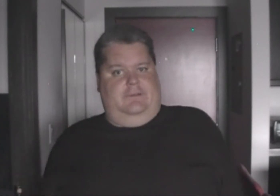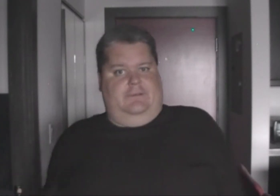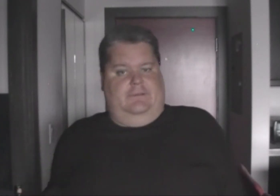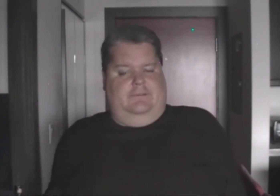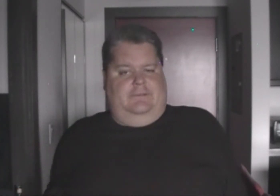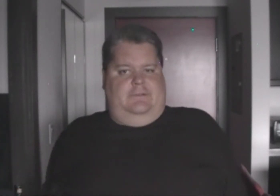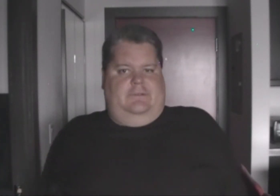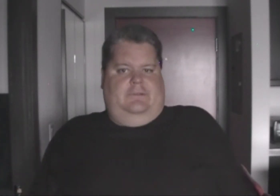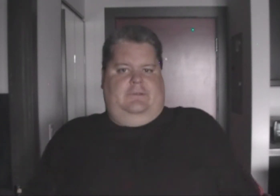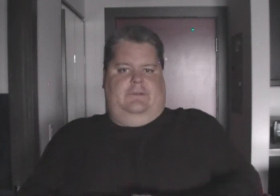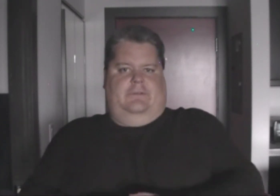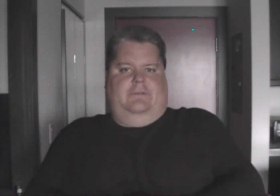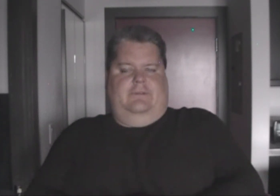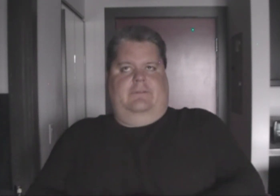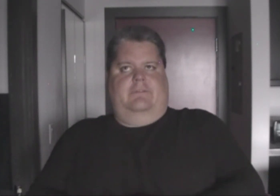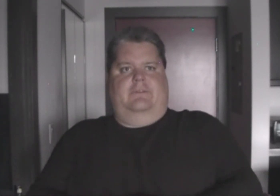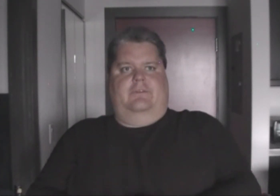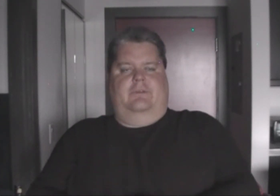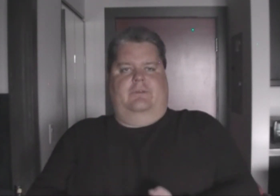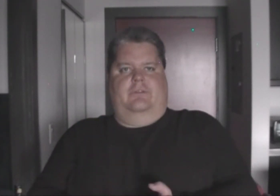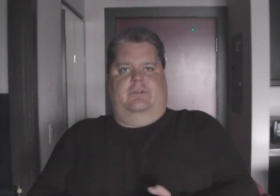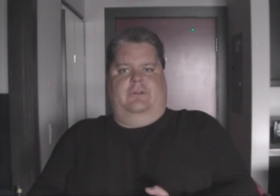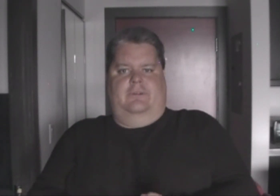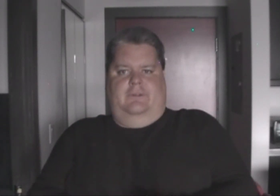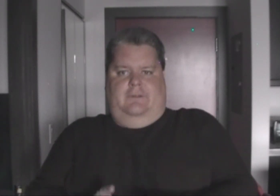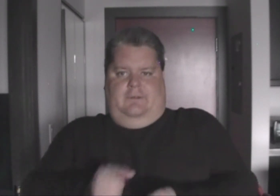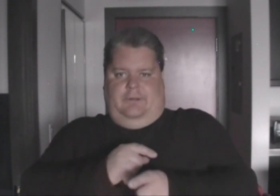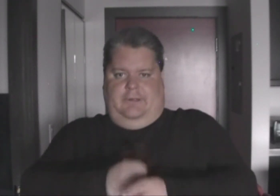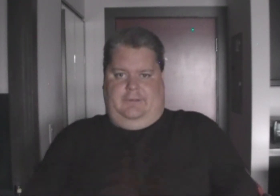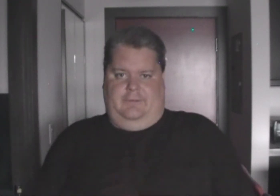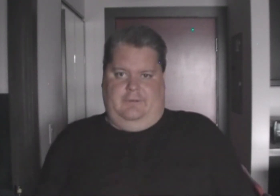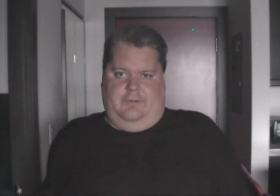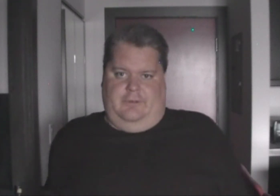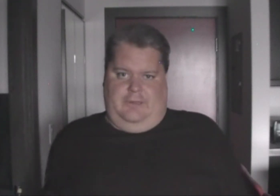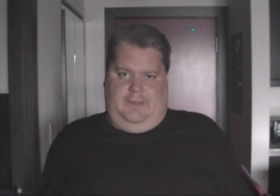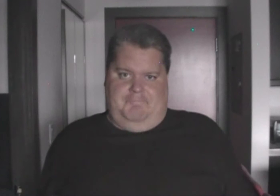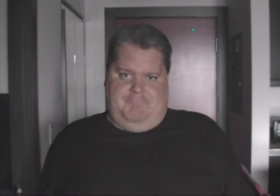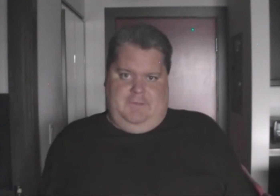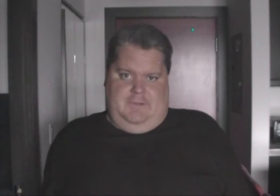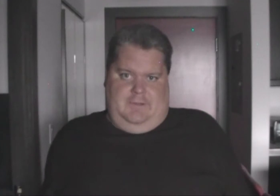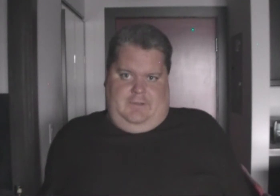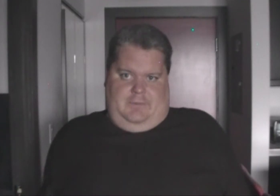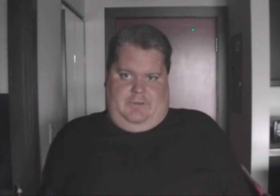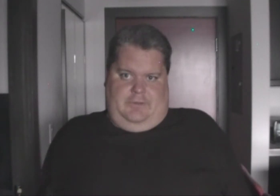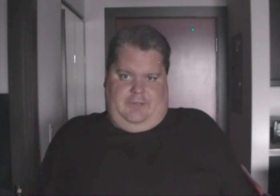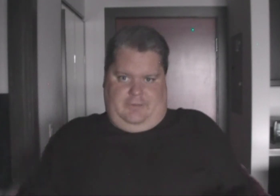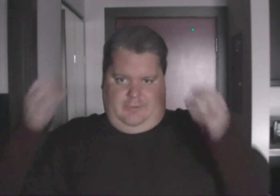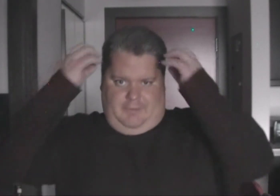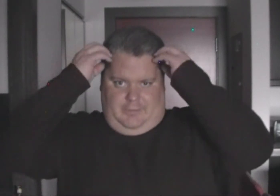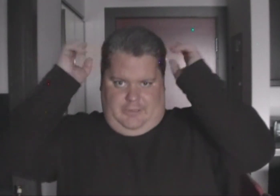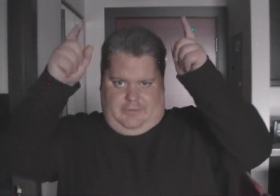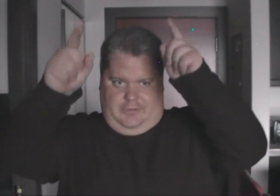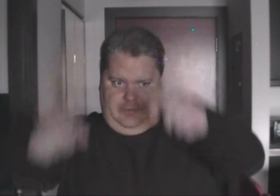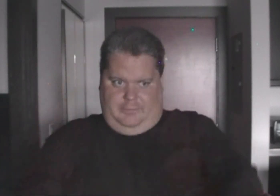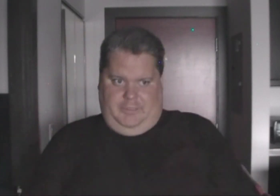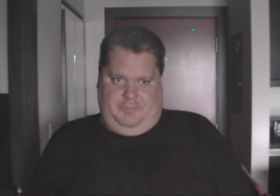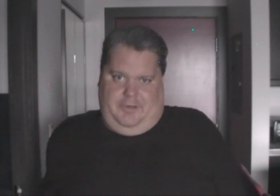uh, you know, there's a win, lose, and draw. Oh, yeah. There's another game when you think of something outrageous. It's called Pipe Dream.